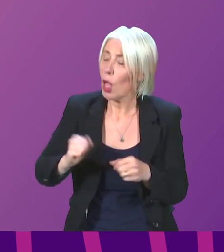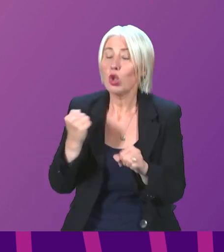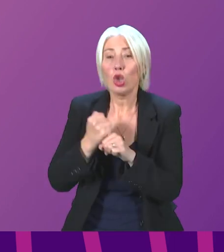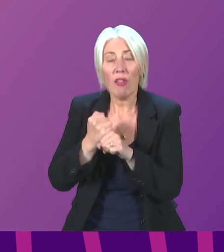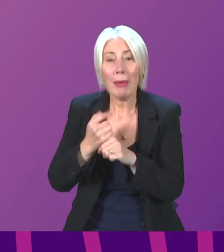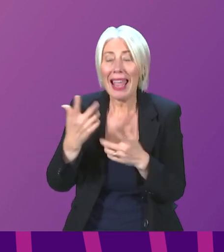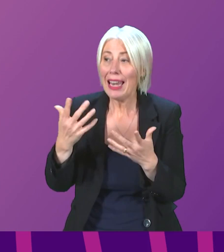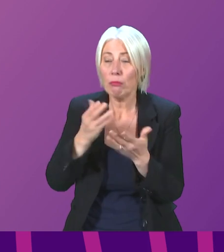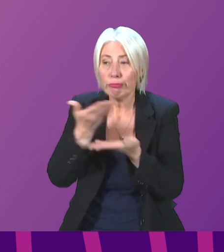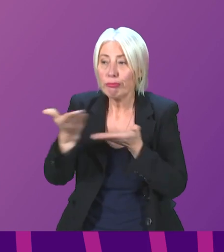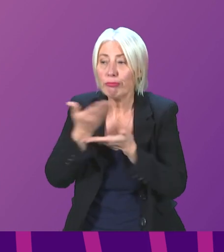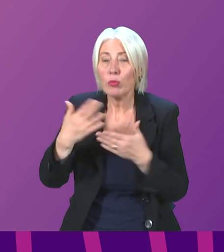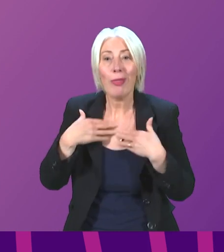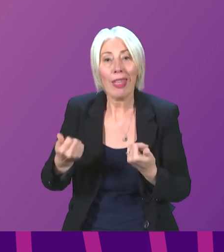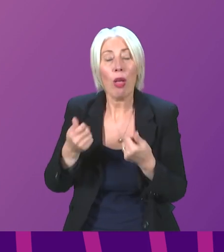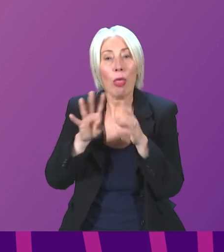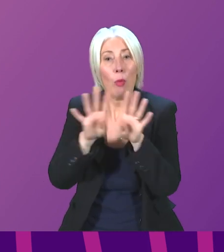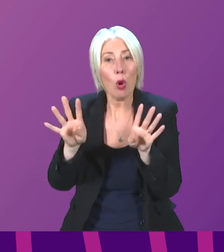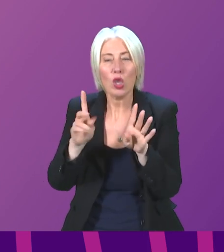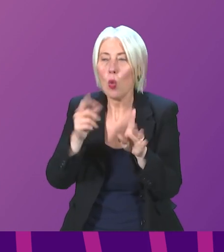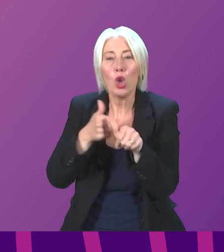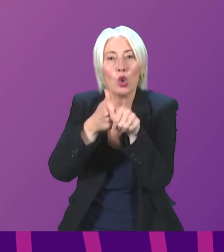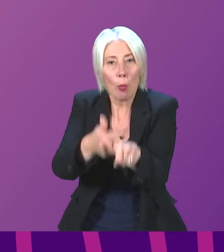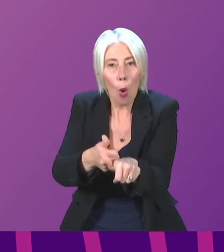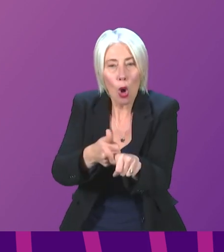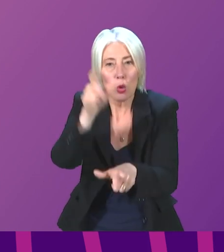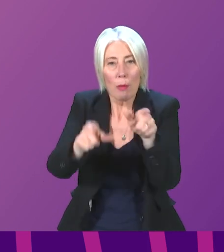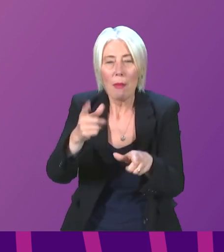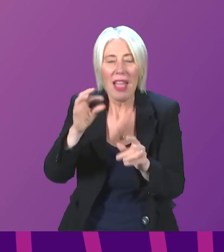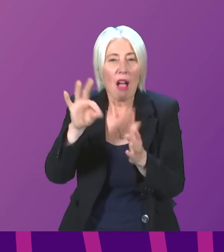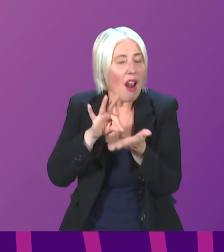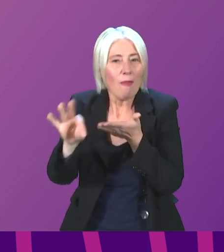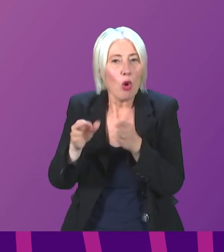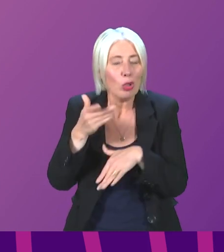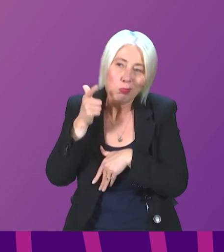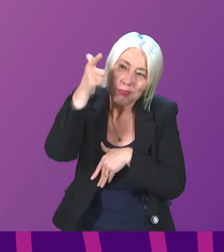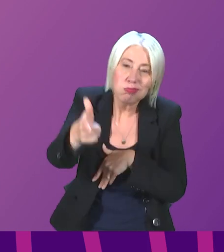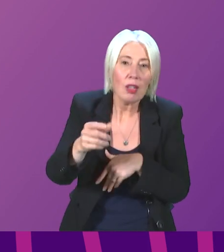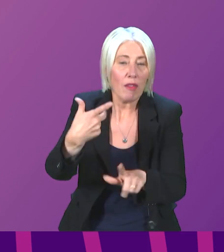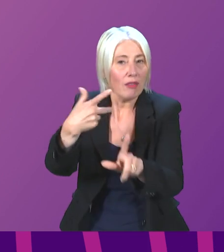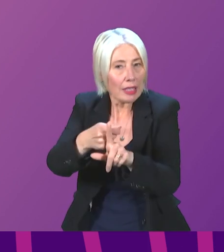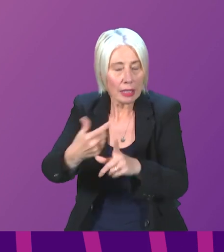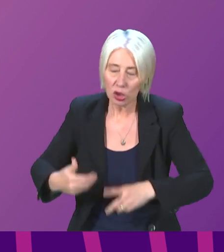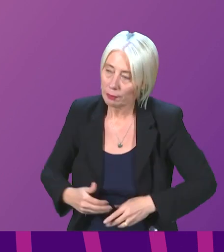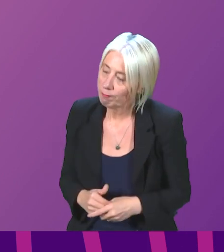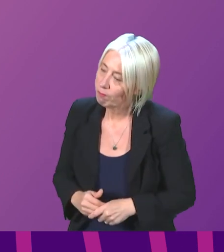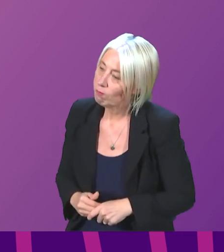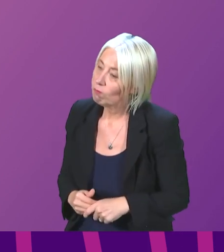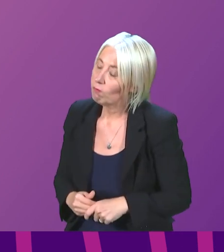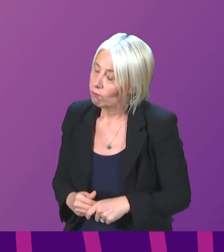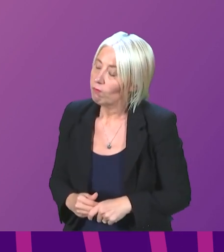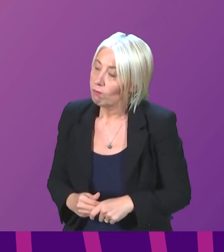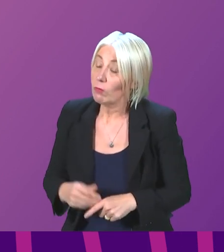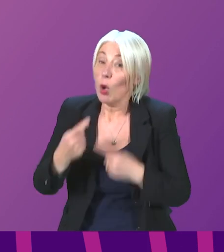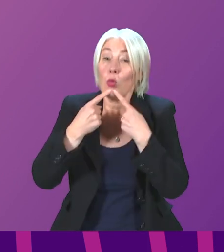conversations with health boards about what support may be offered in these circumstances? The cabinet secretary. Again, we have told